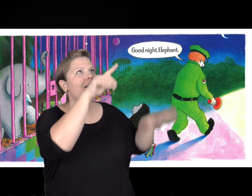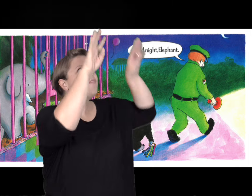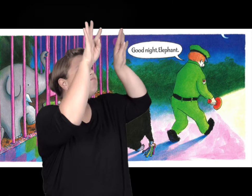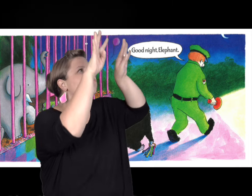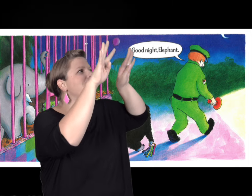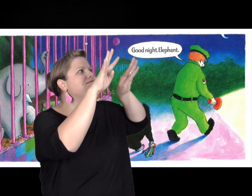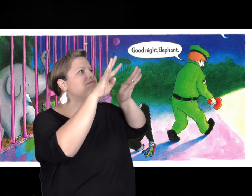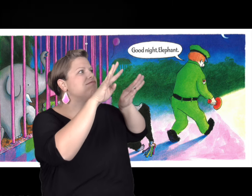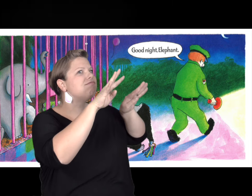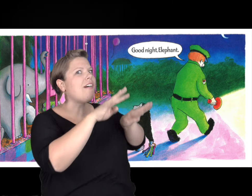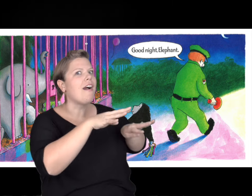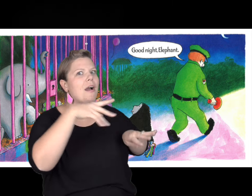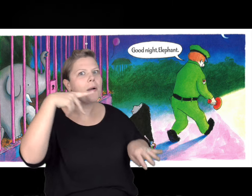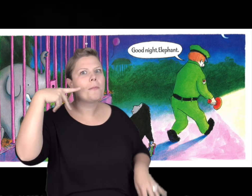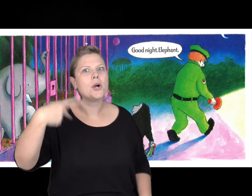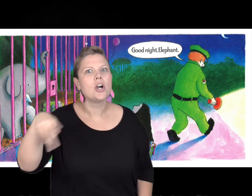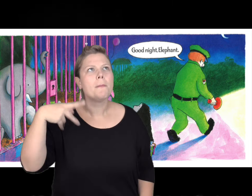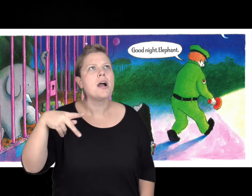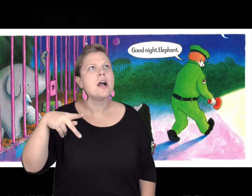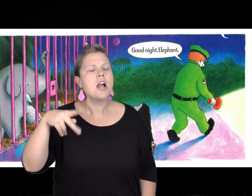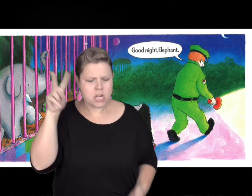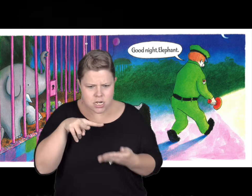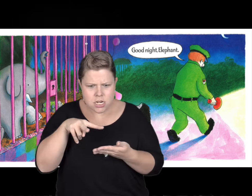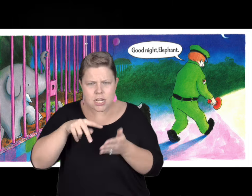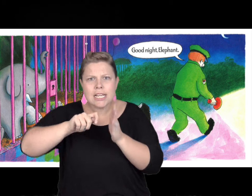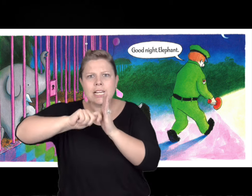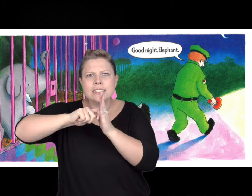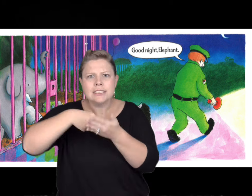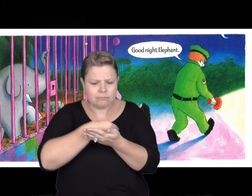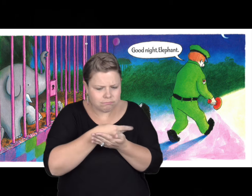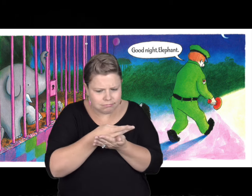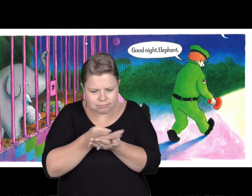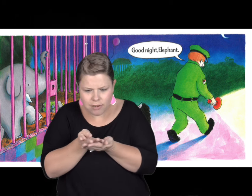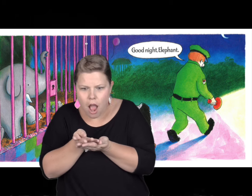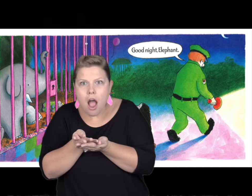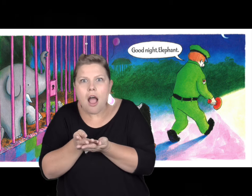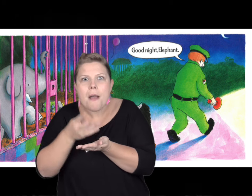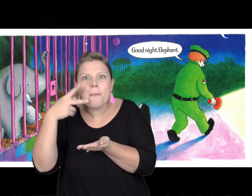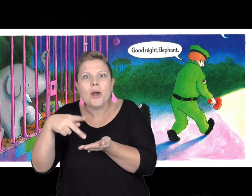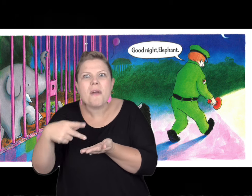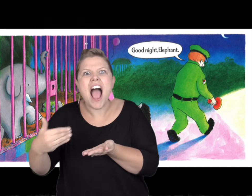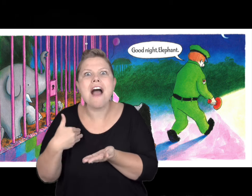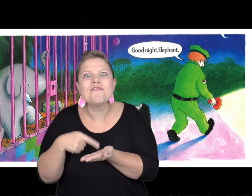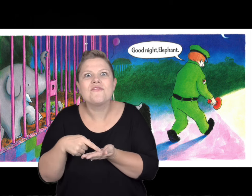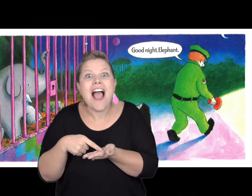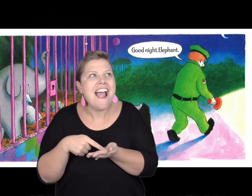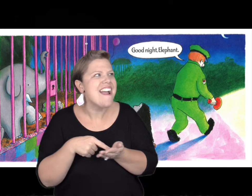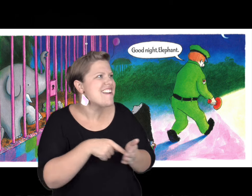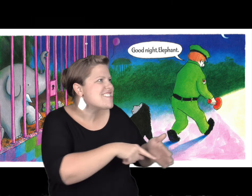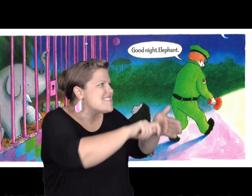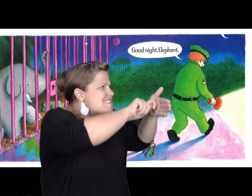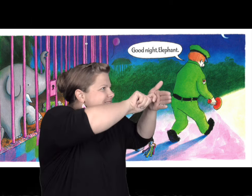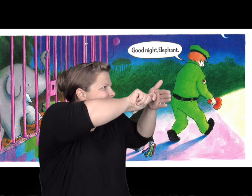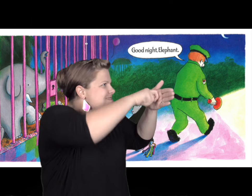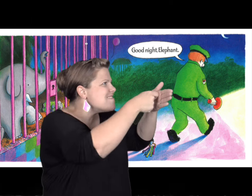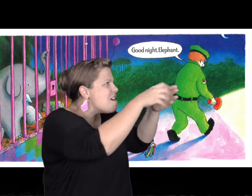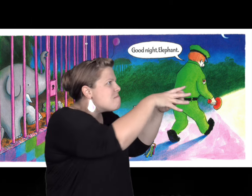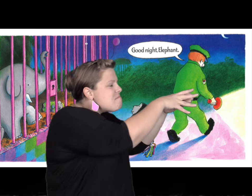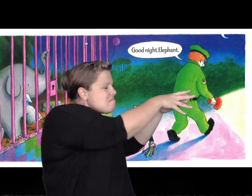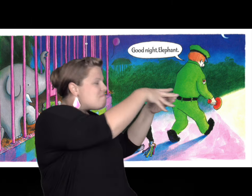gorilla noticed that the cage was purple. He looked at his set of keys. There was the purple key and